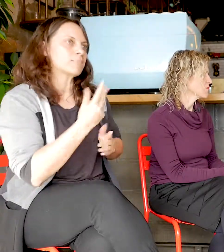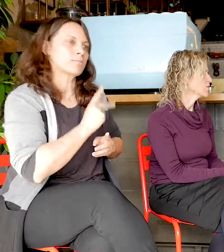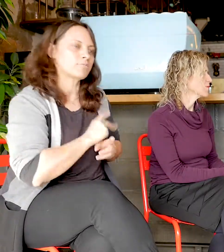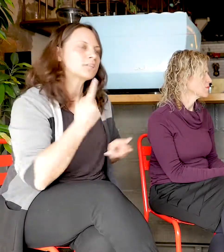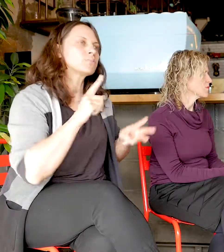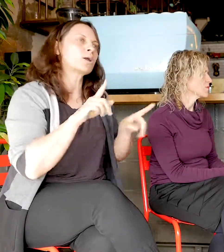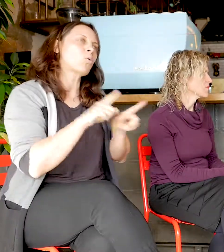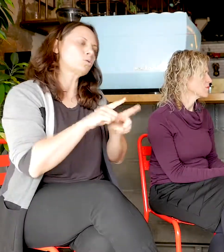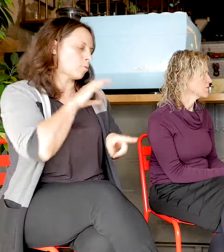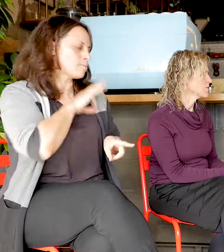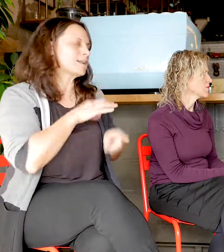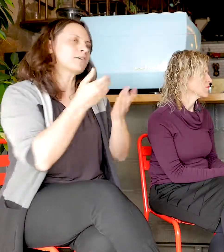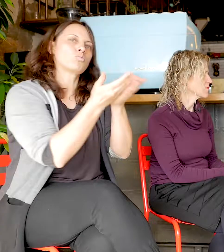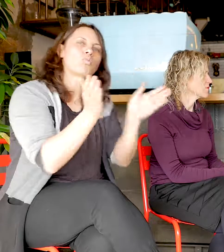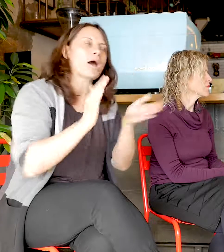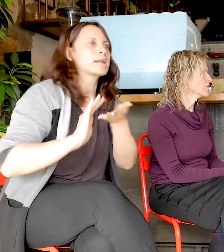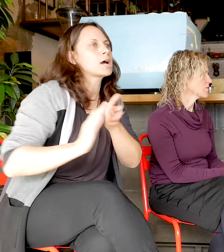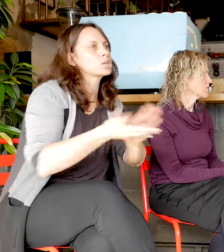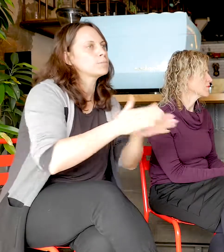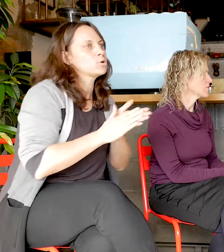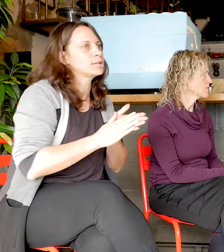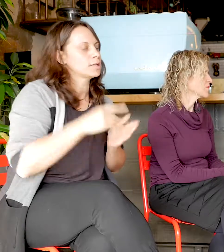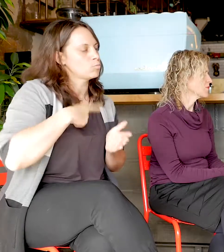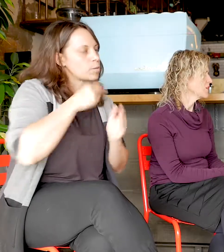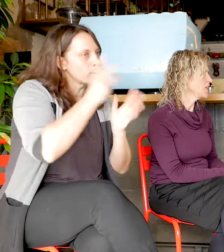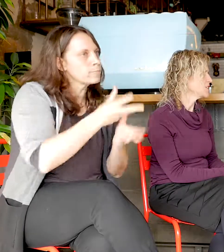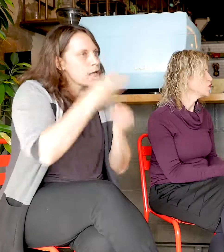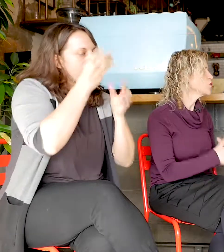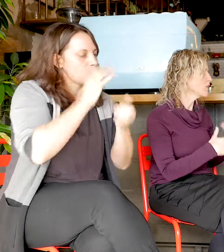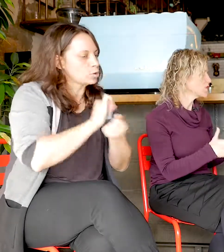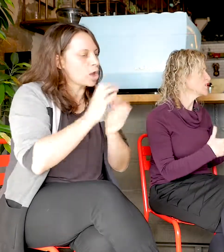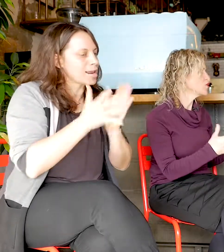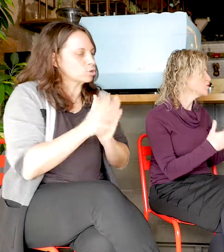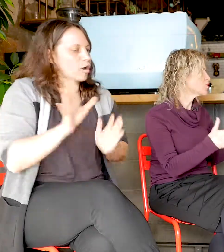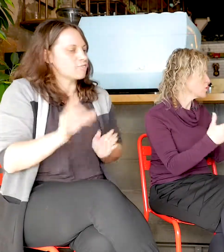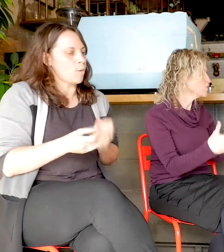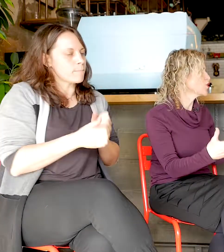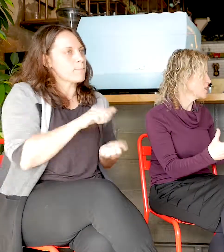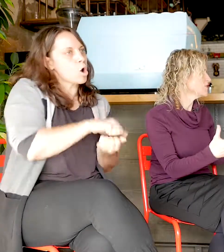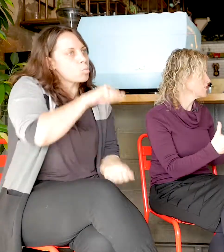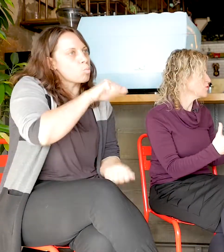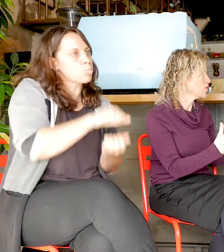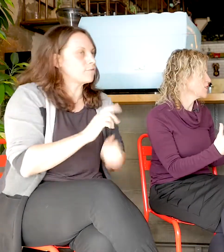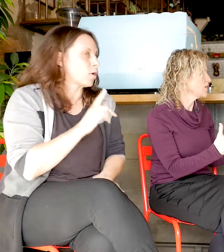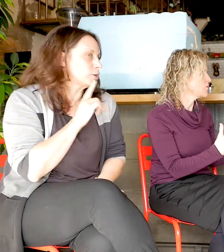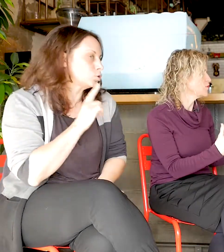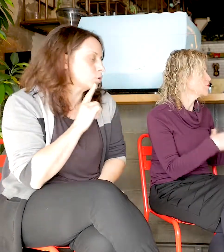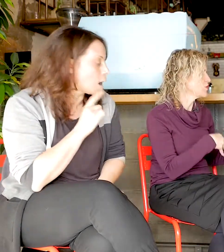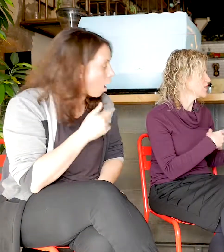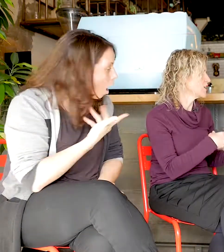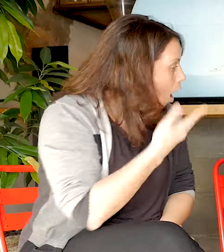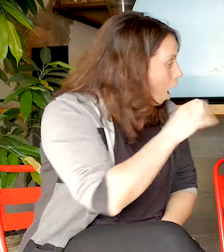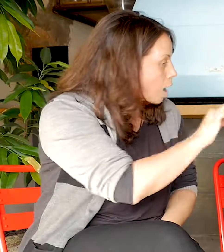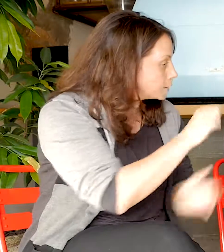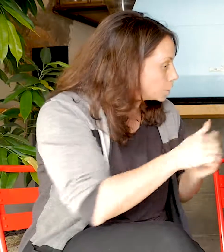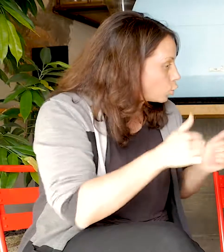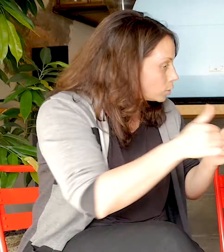because, you know, they get to learn sign language from qualified tutors. Yes, so you actually do, you train, you train them, you do a lot of that in-house training?